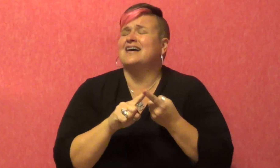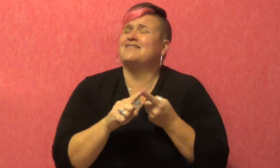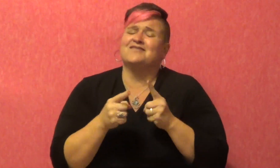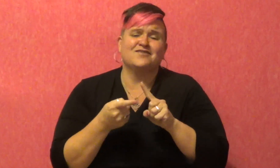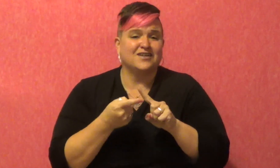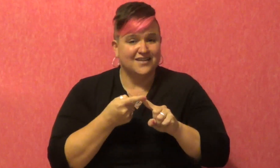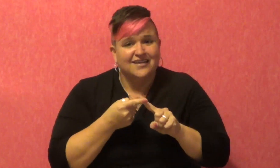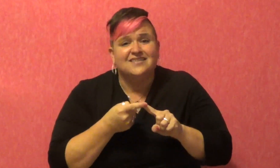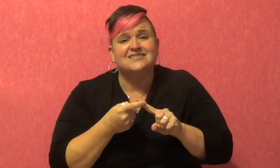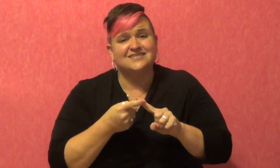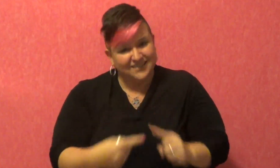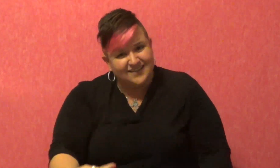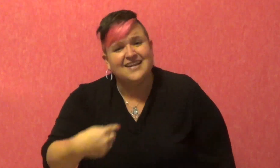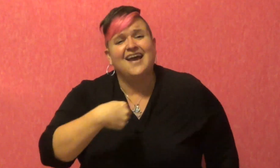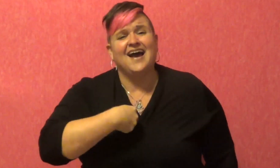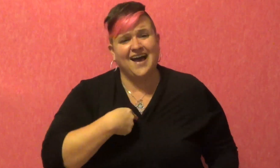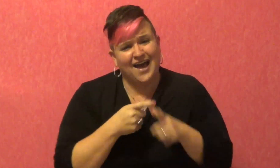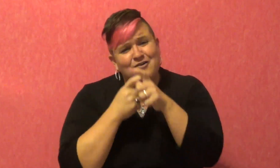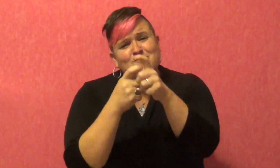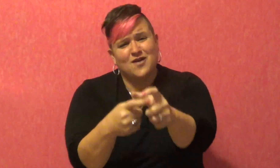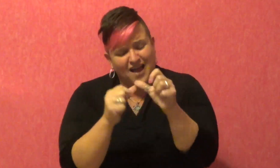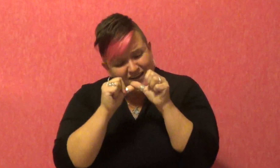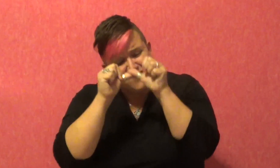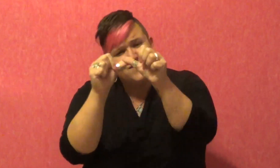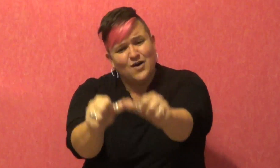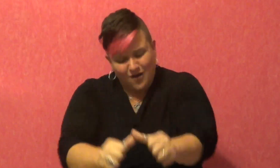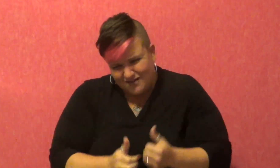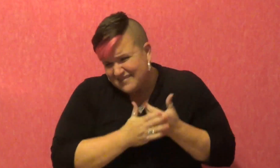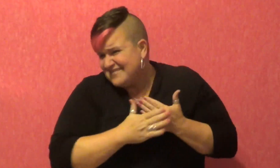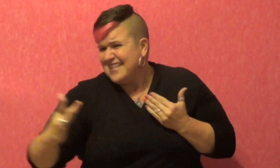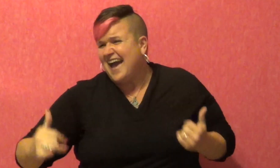I run for love